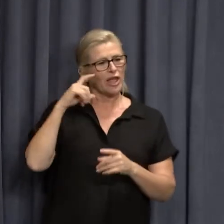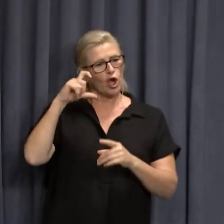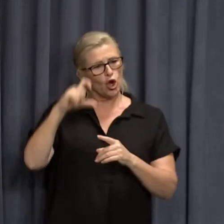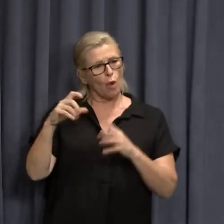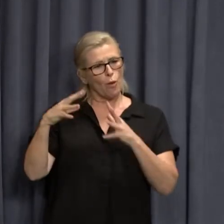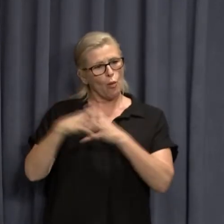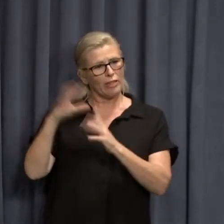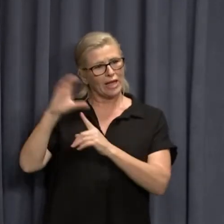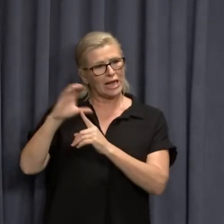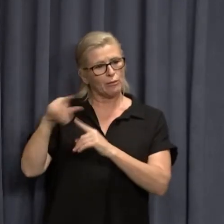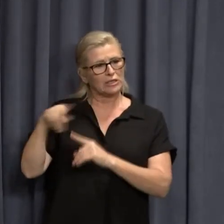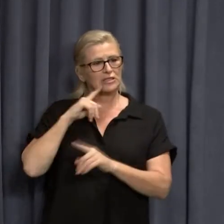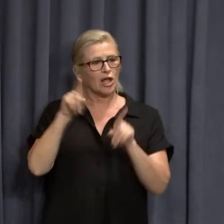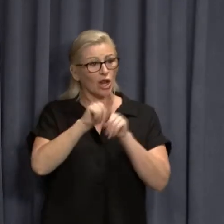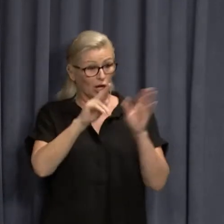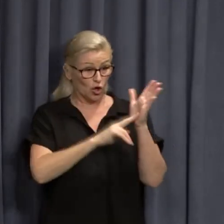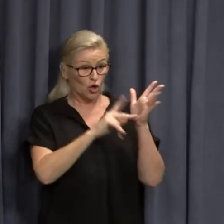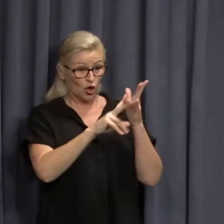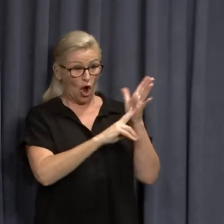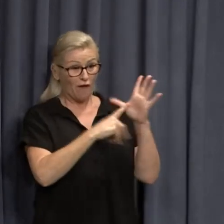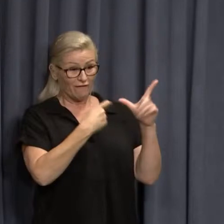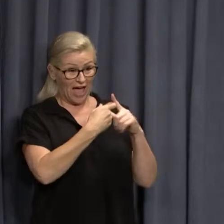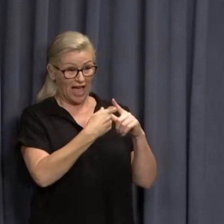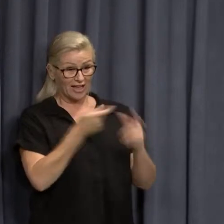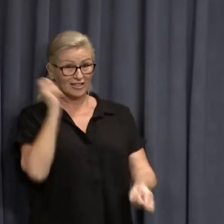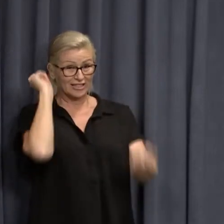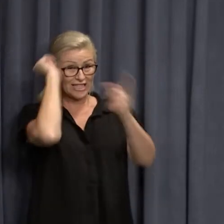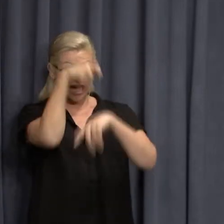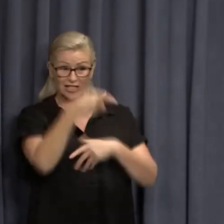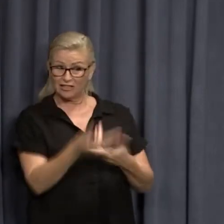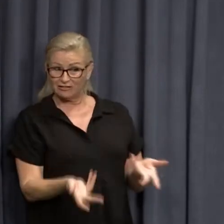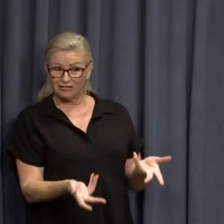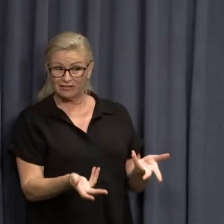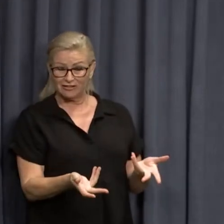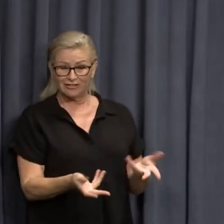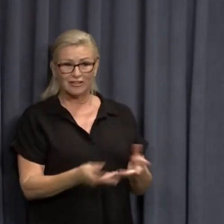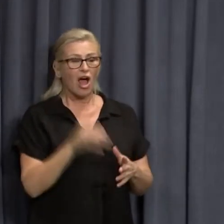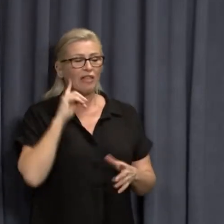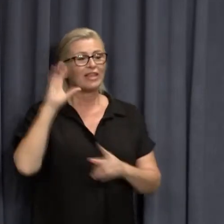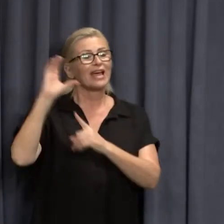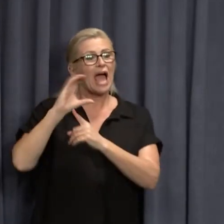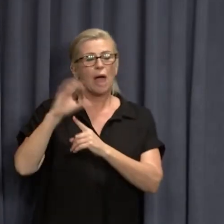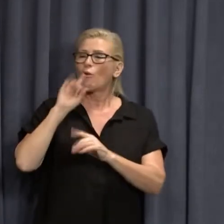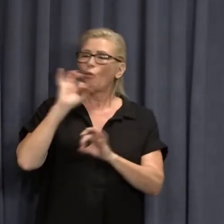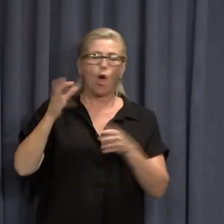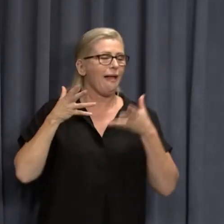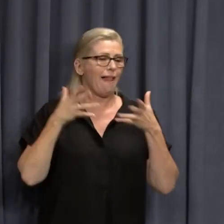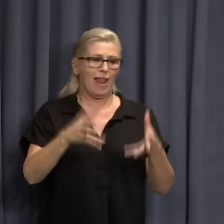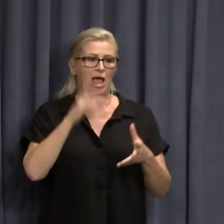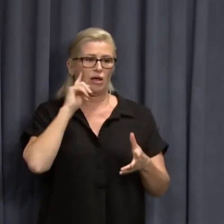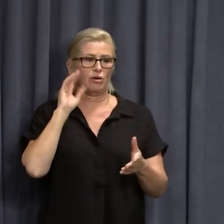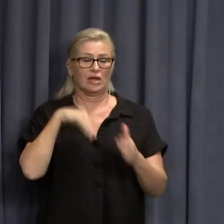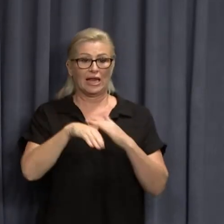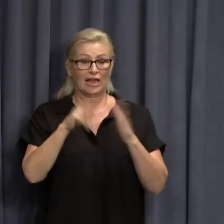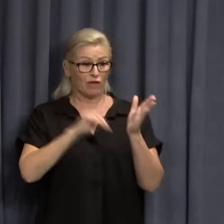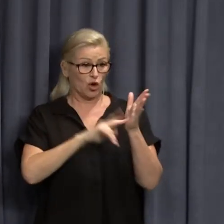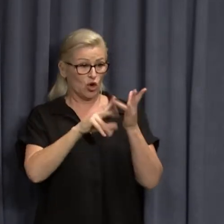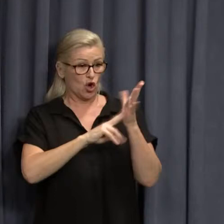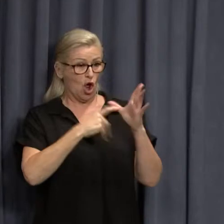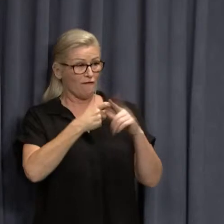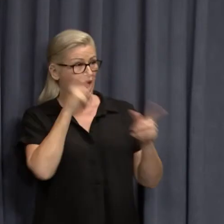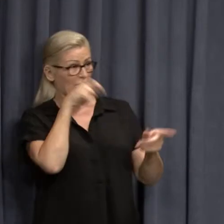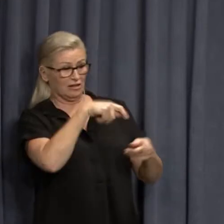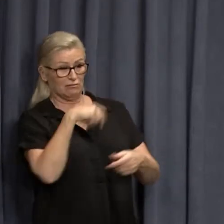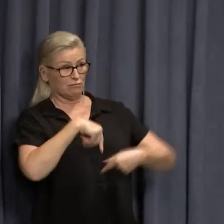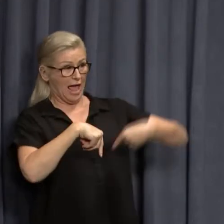Australia might have noticed Novak Djokovic. So I'm pretty sure that the Commonwealth won't allow for that. If they're going to throw Novak Djokovic out, they'll